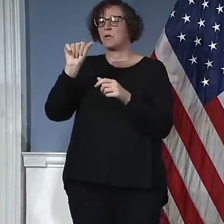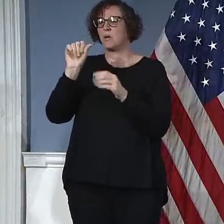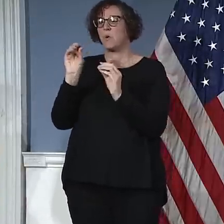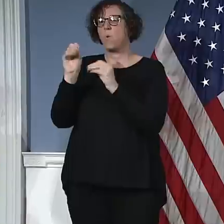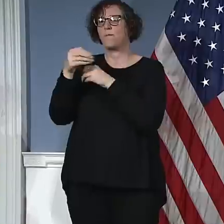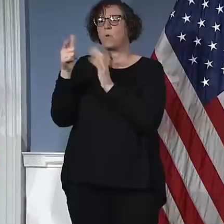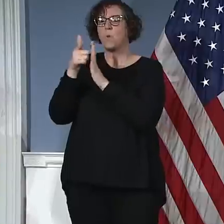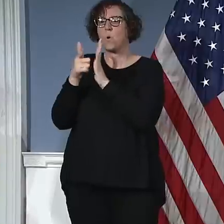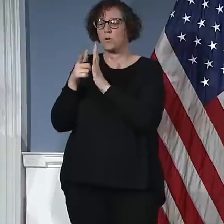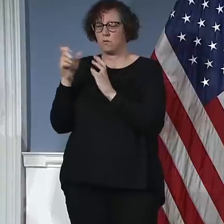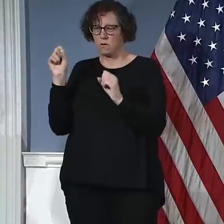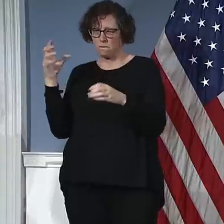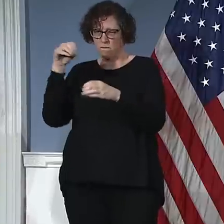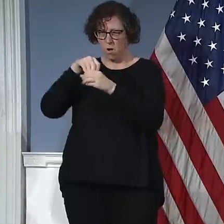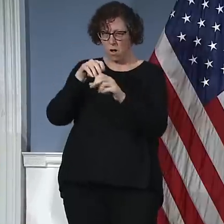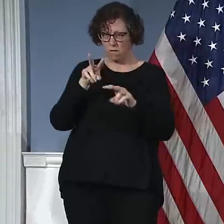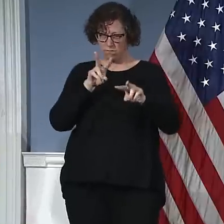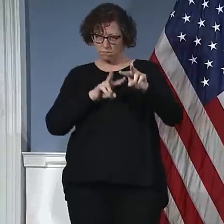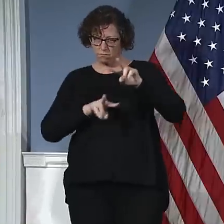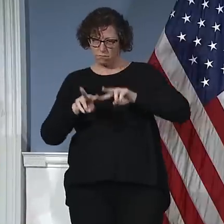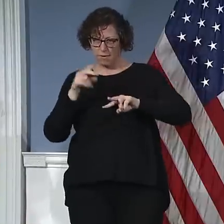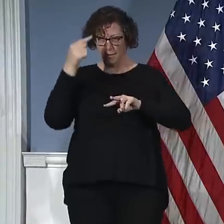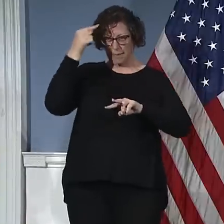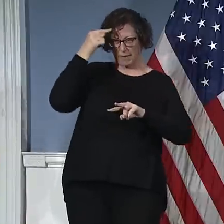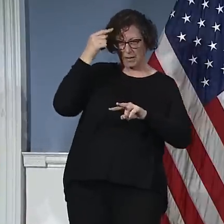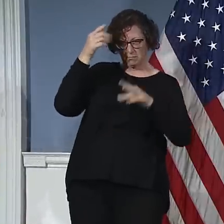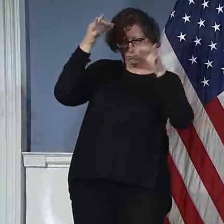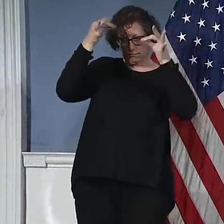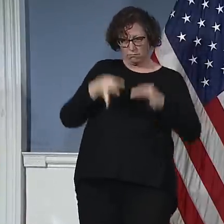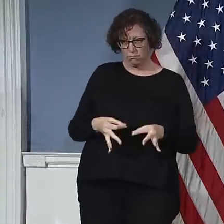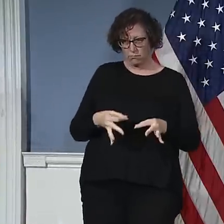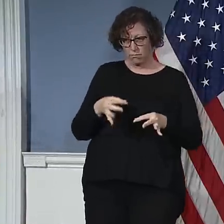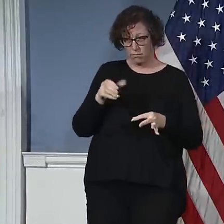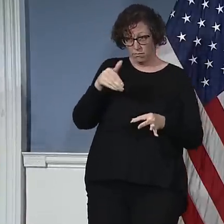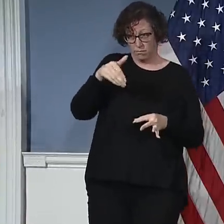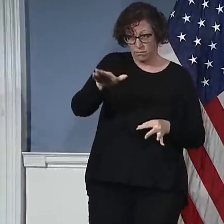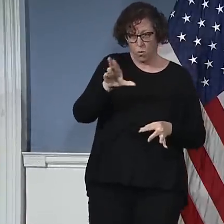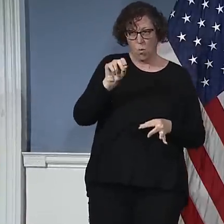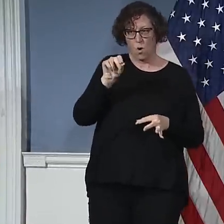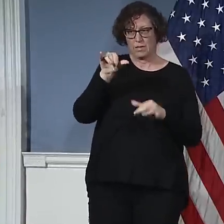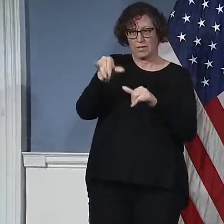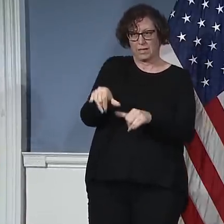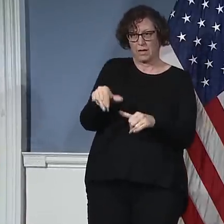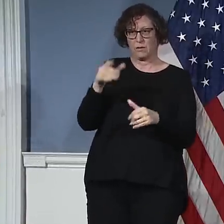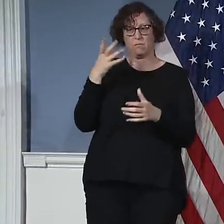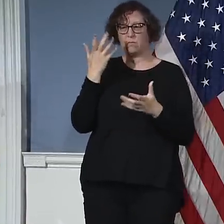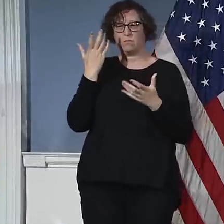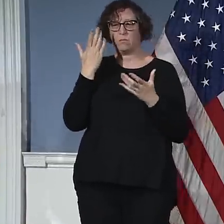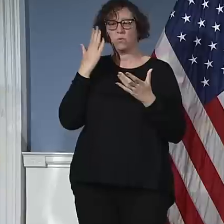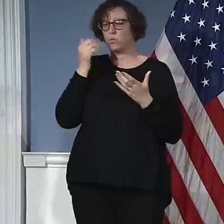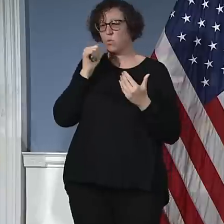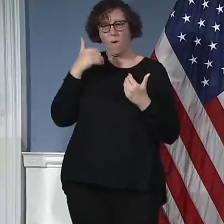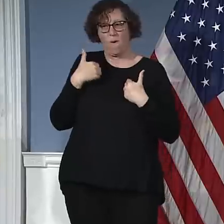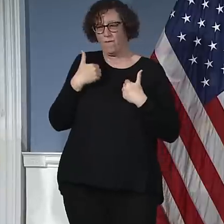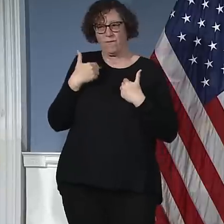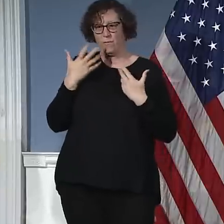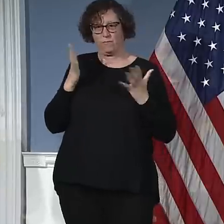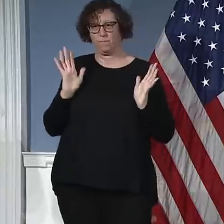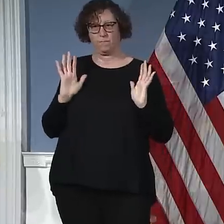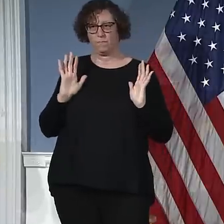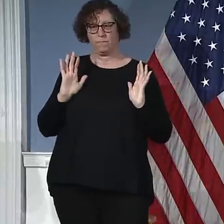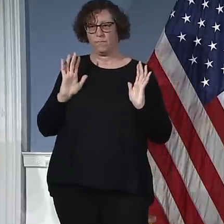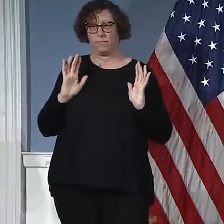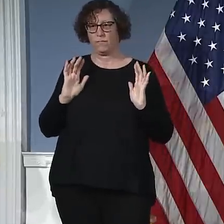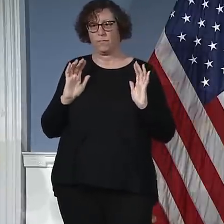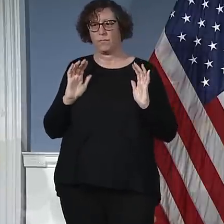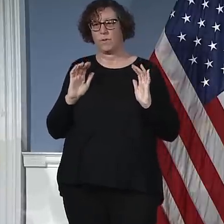They have to make their own decisions. We're all working together, but they have to make their own decisions. But I'm going to argue to everyone that those categories